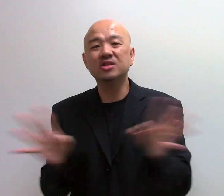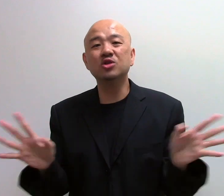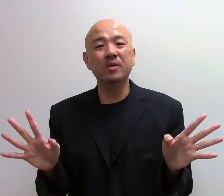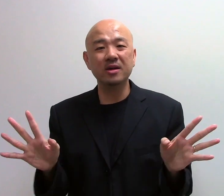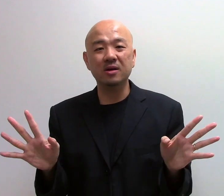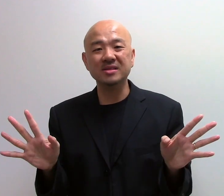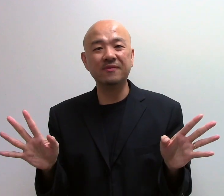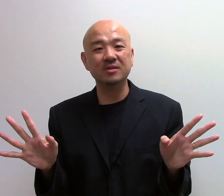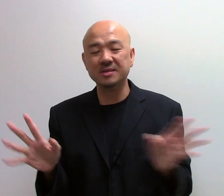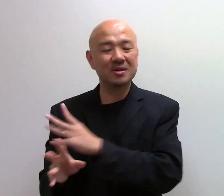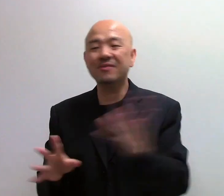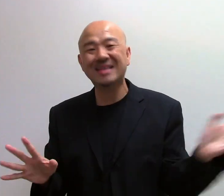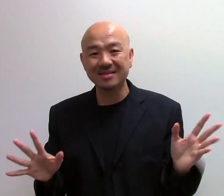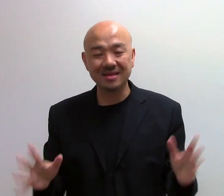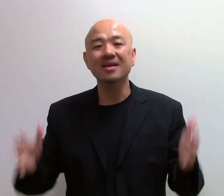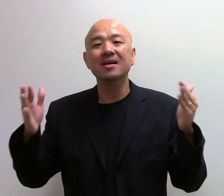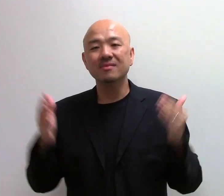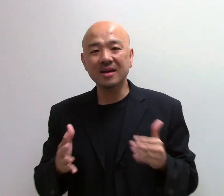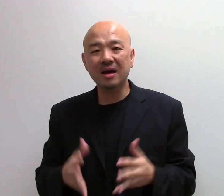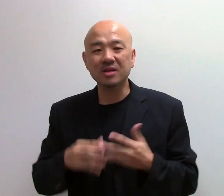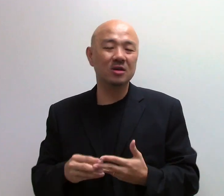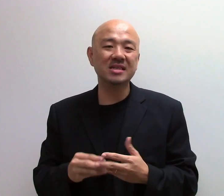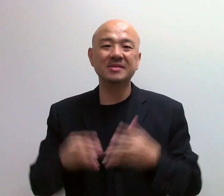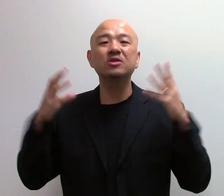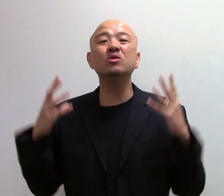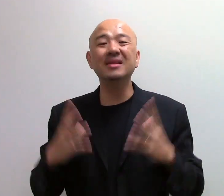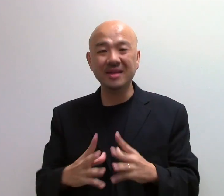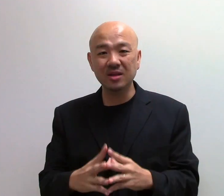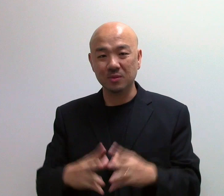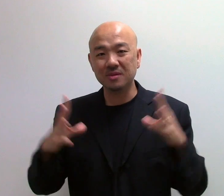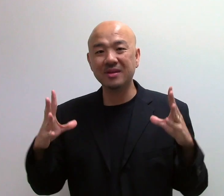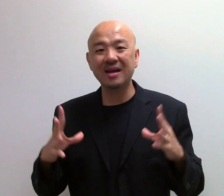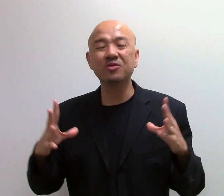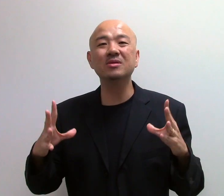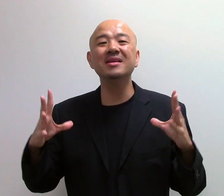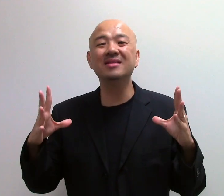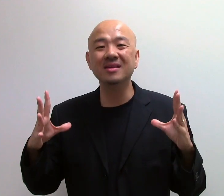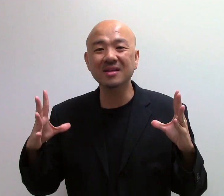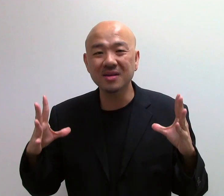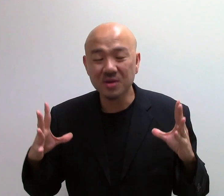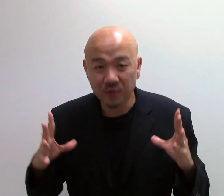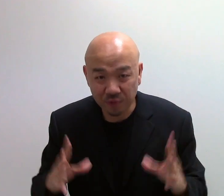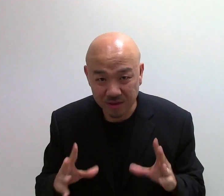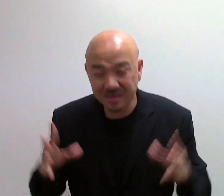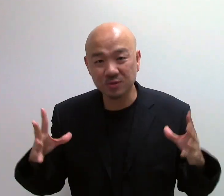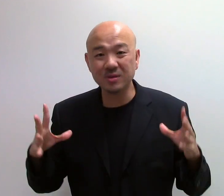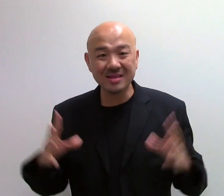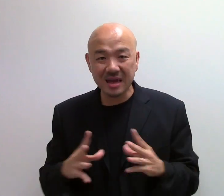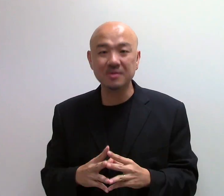actually throw away your Sec4 textbook. They're redundant. Right now, the concepts are totally new. They are totally different. It's all in-depth